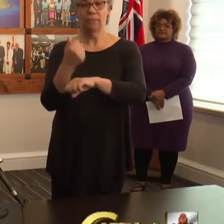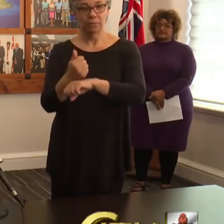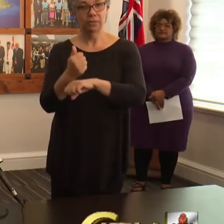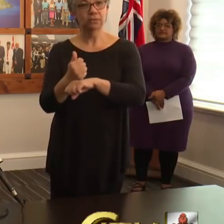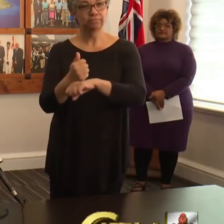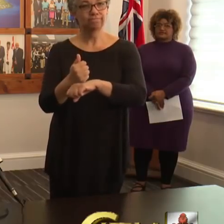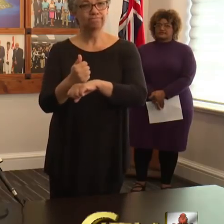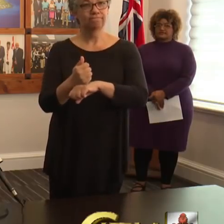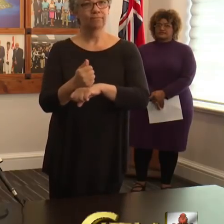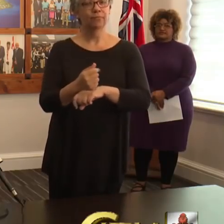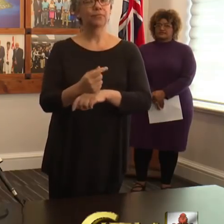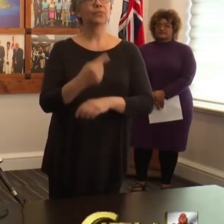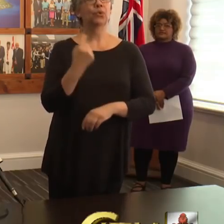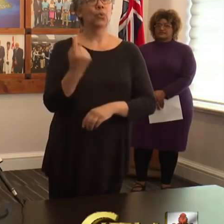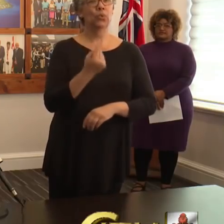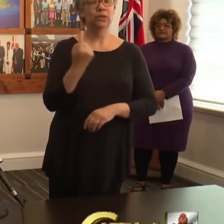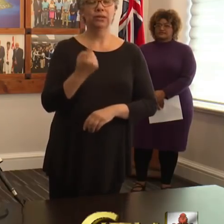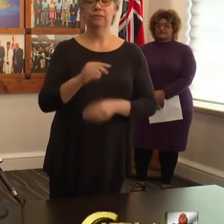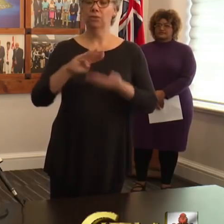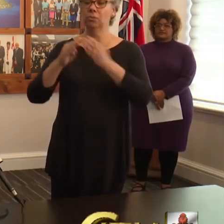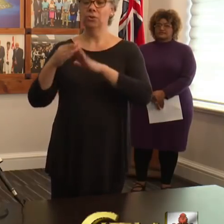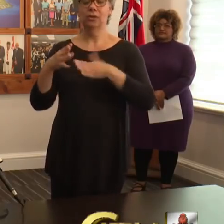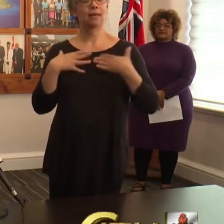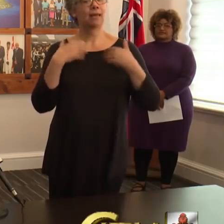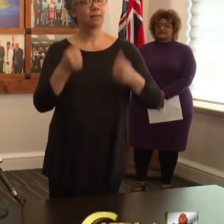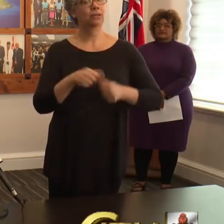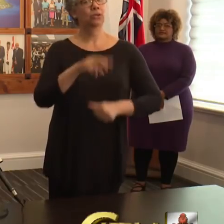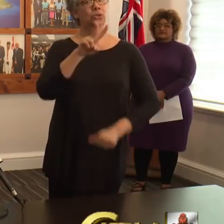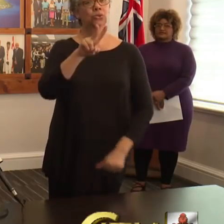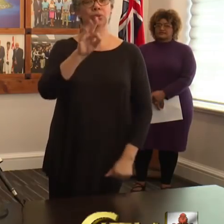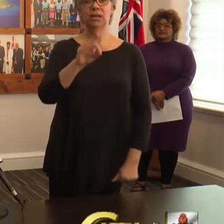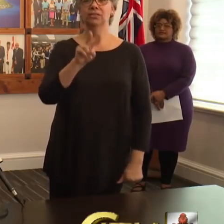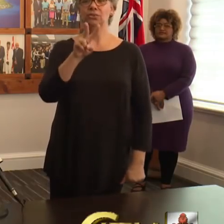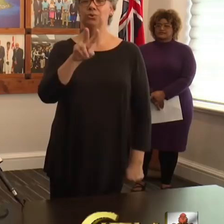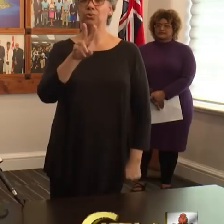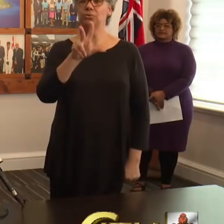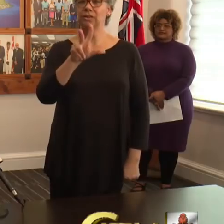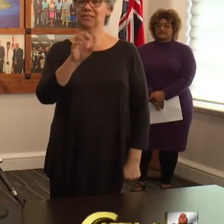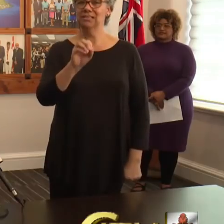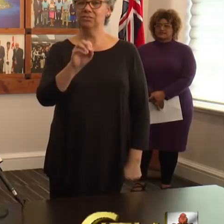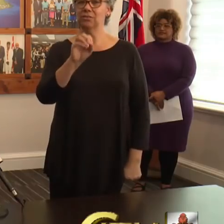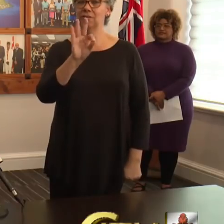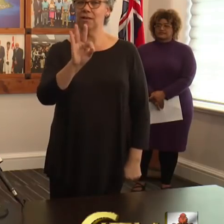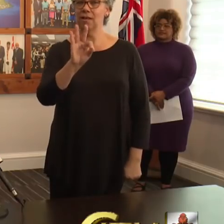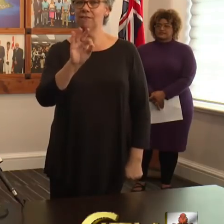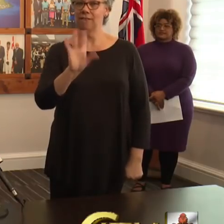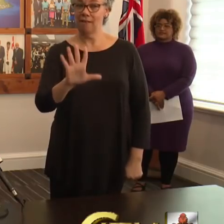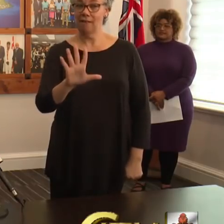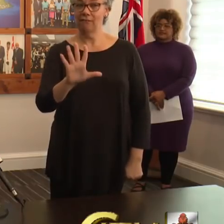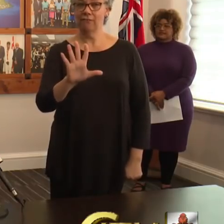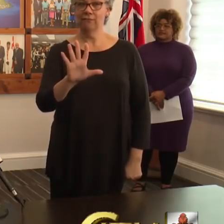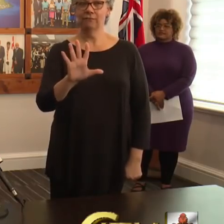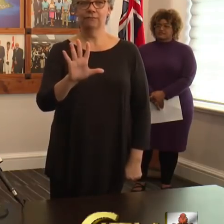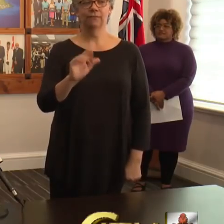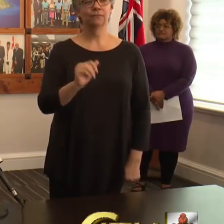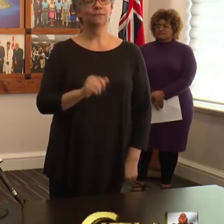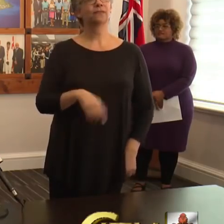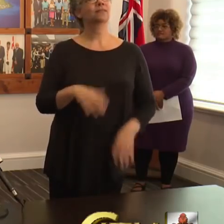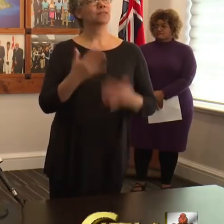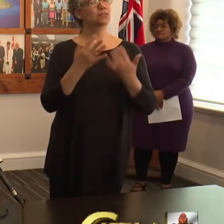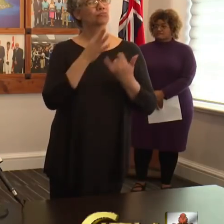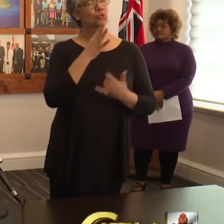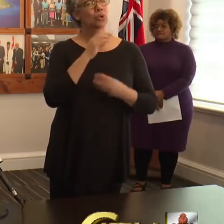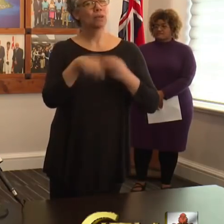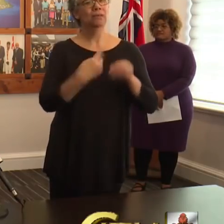community health nursing services, contact 292-3095. Turning now to testing capacity.